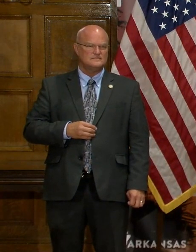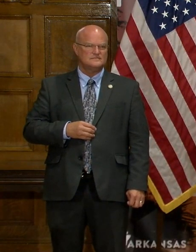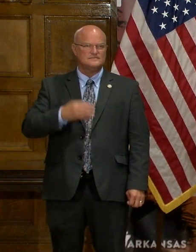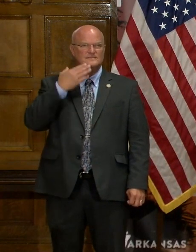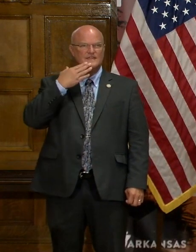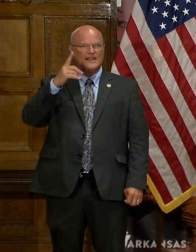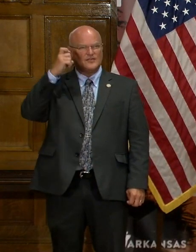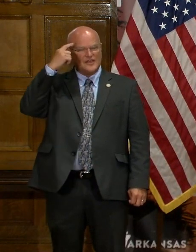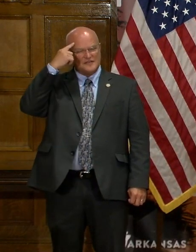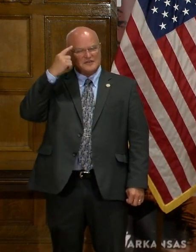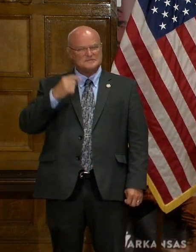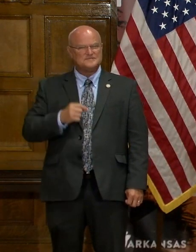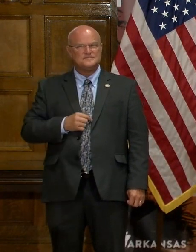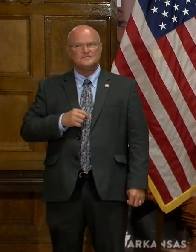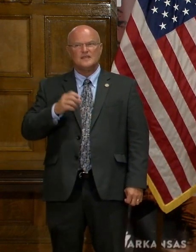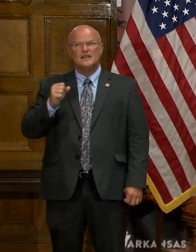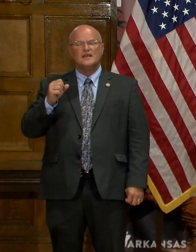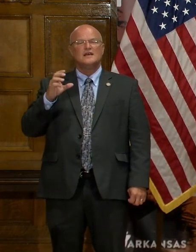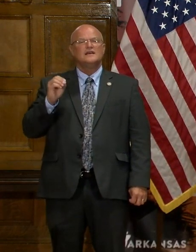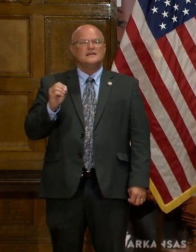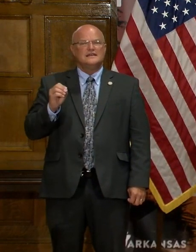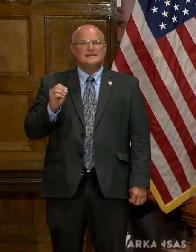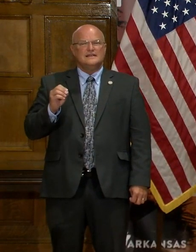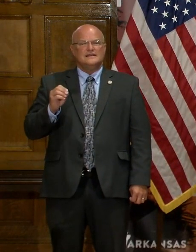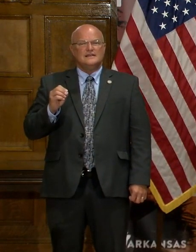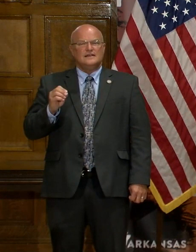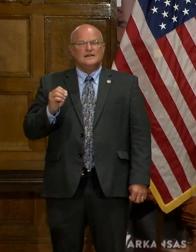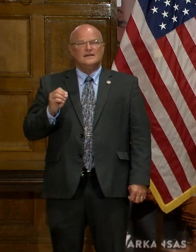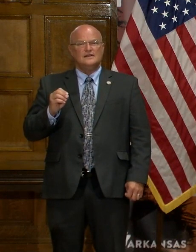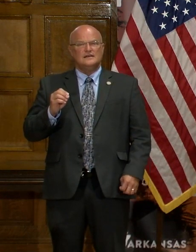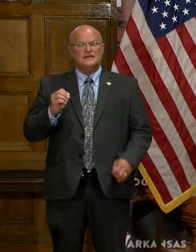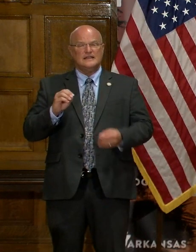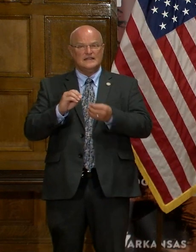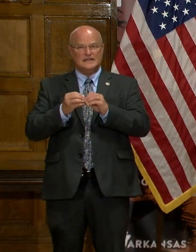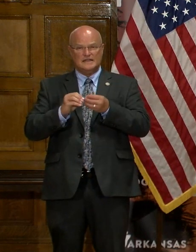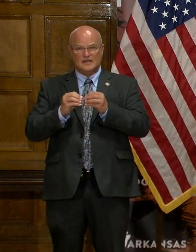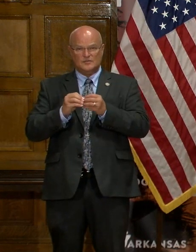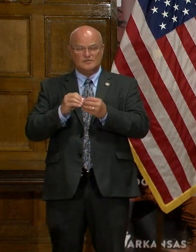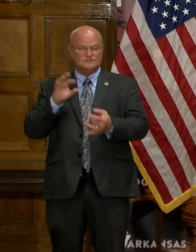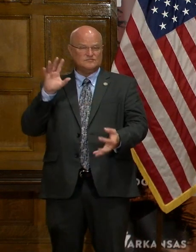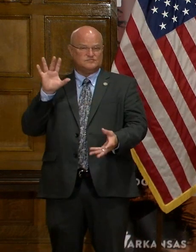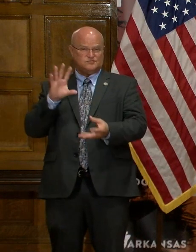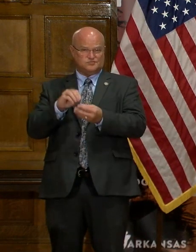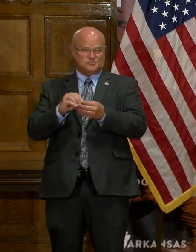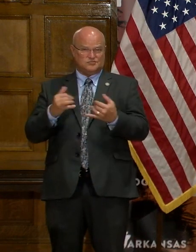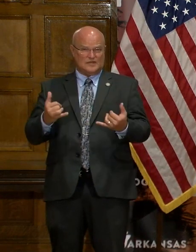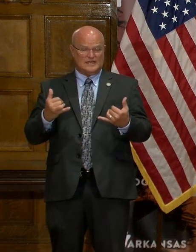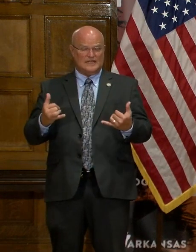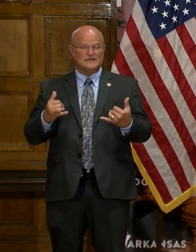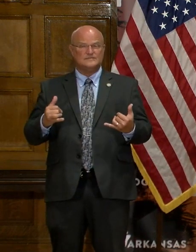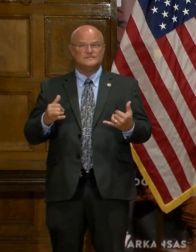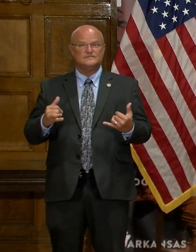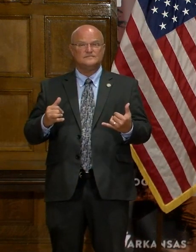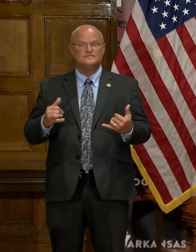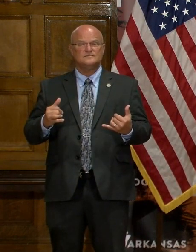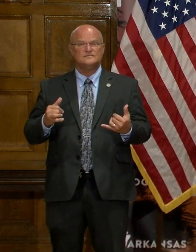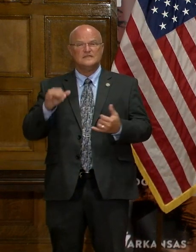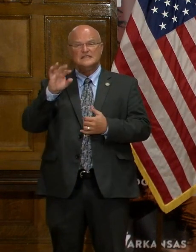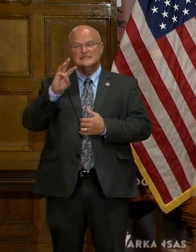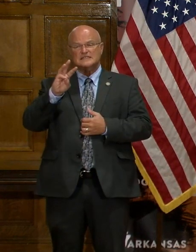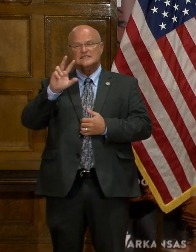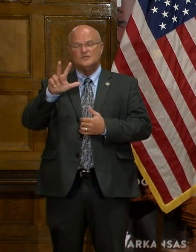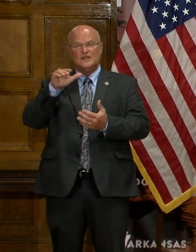Thank you, Governor. So continuing with the numbers, total number of cases in Arkansas to date are